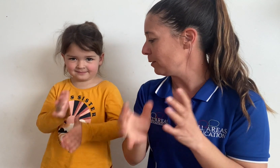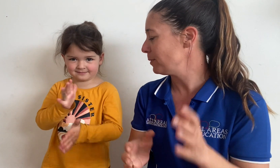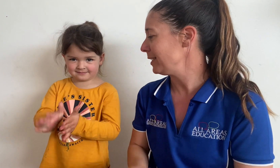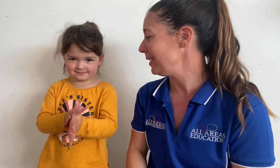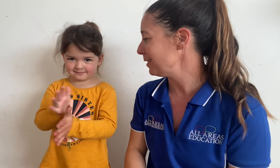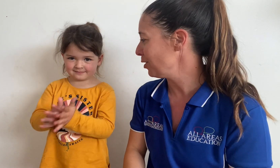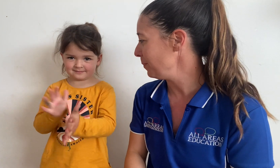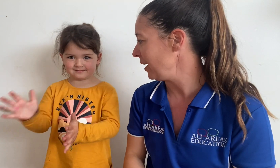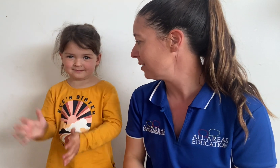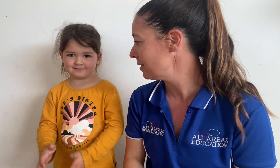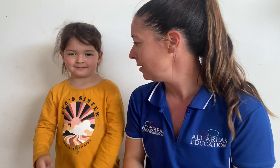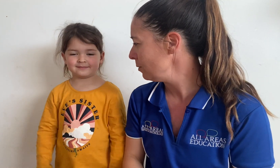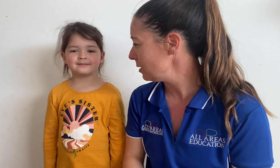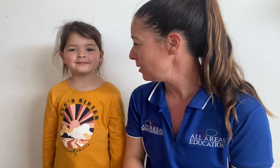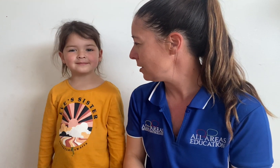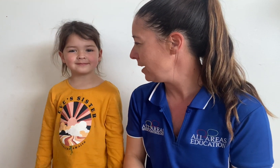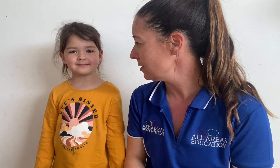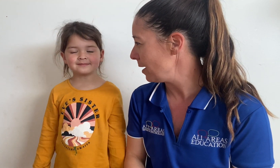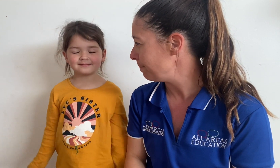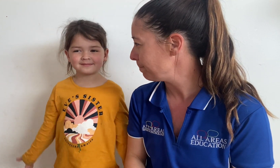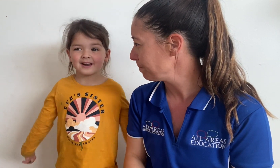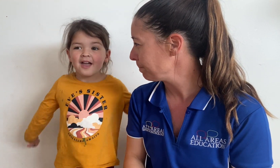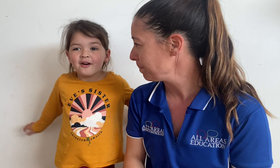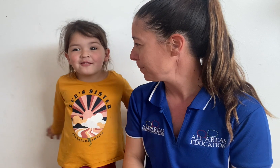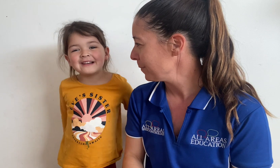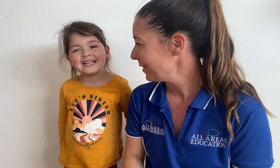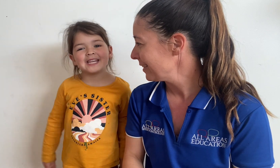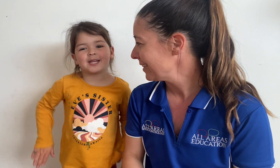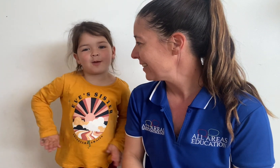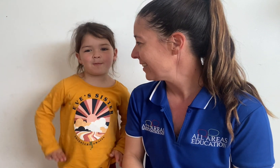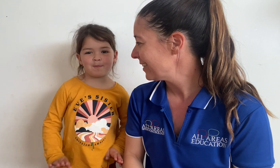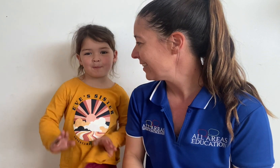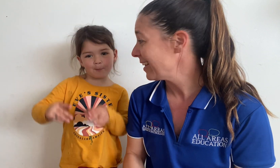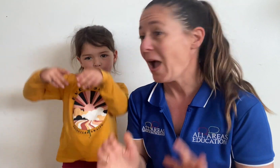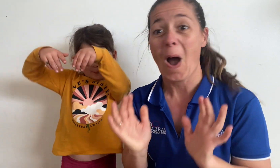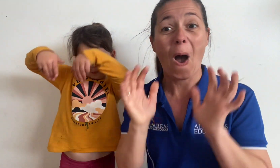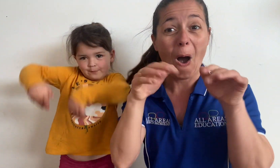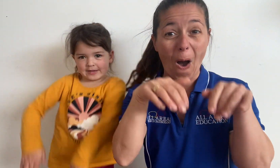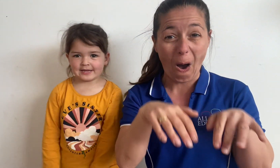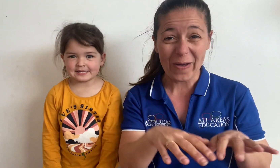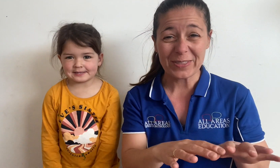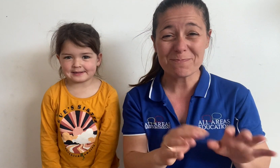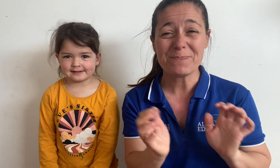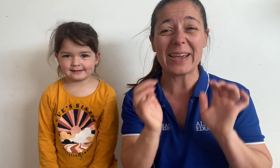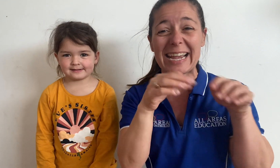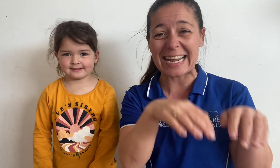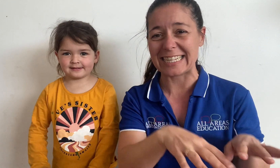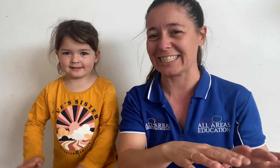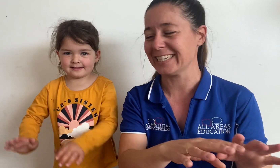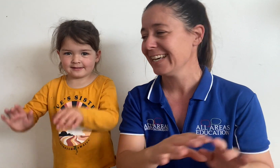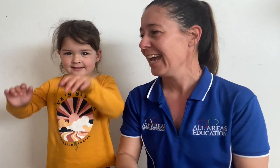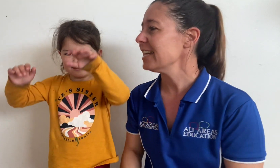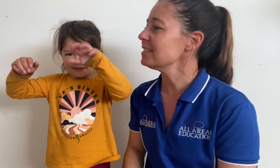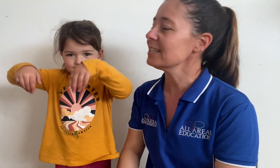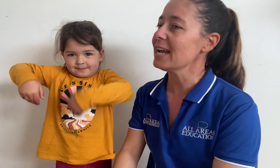with particular topics what did we do last time we did the beach the beach and today